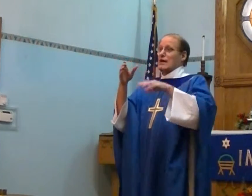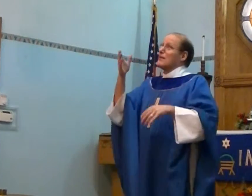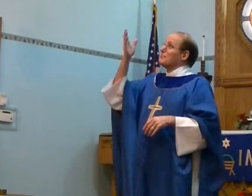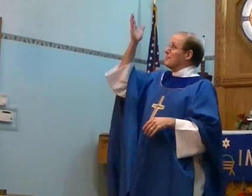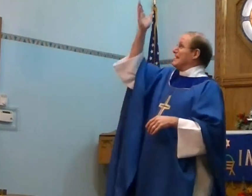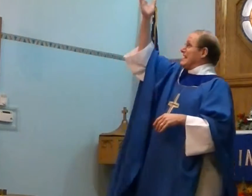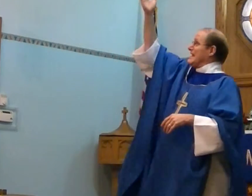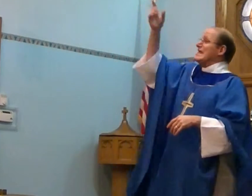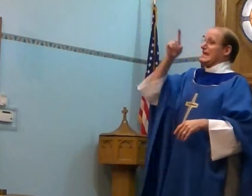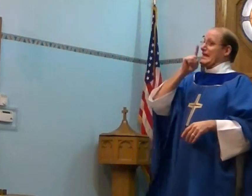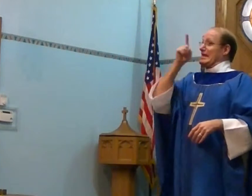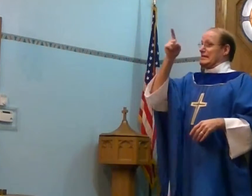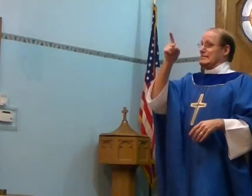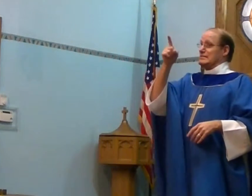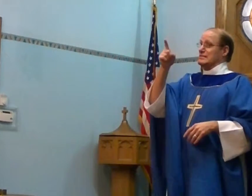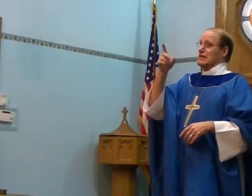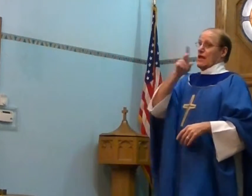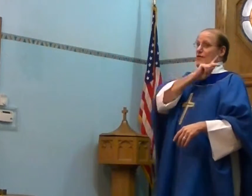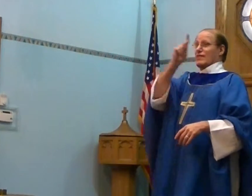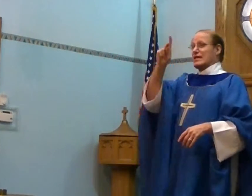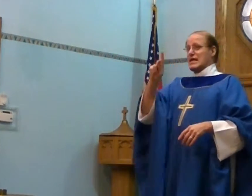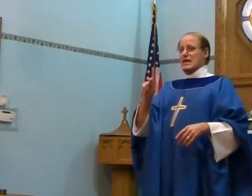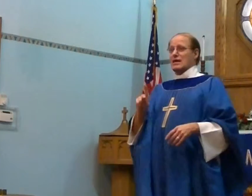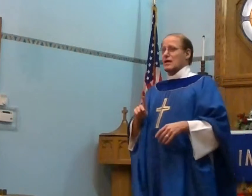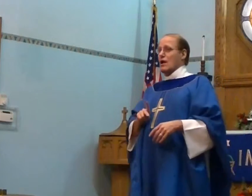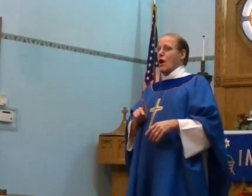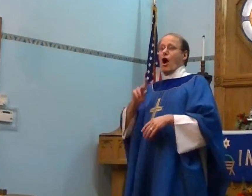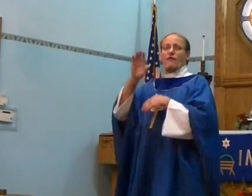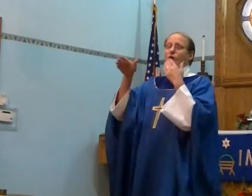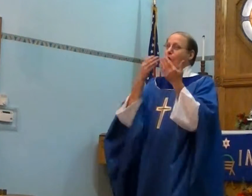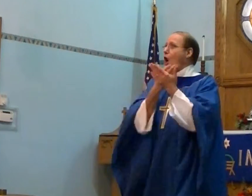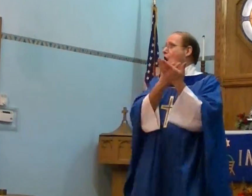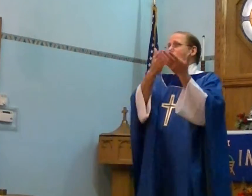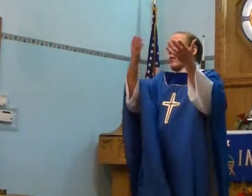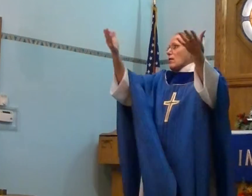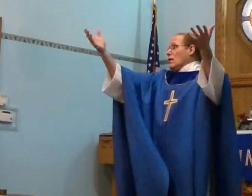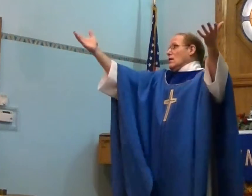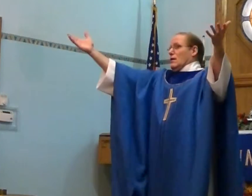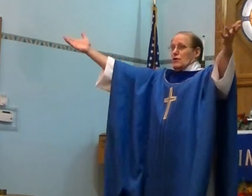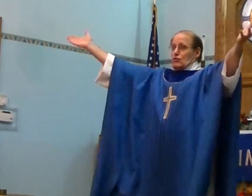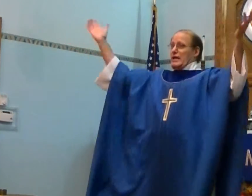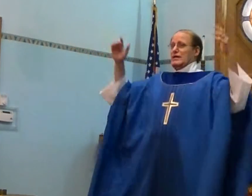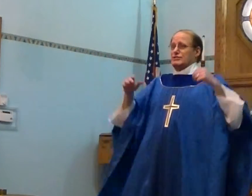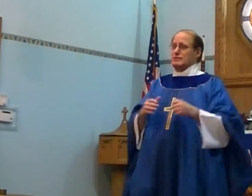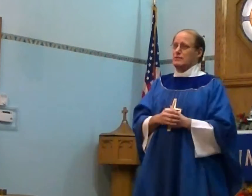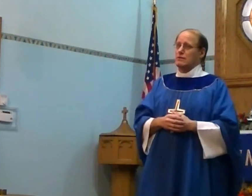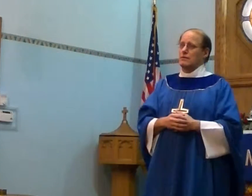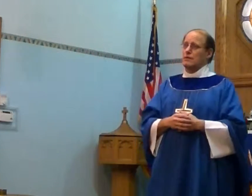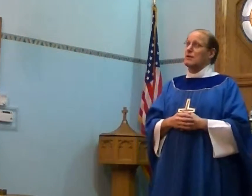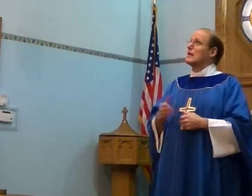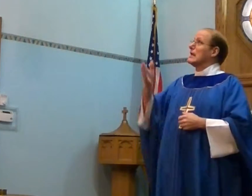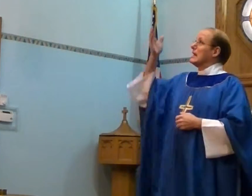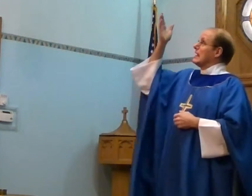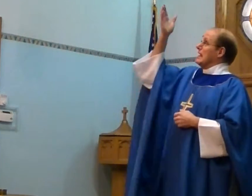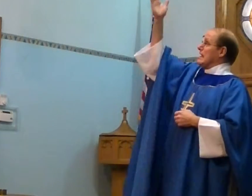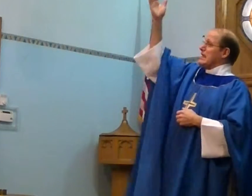But he is the King of all creation. He